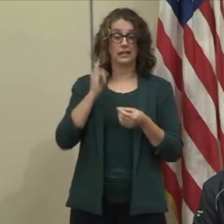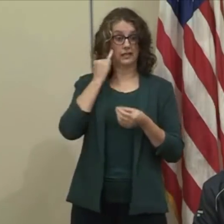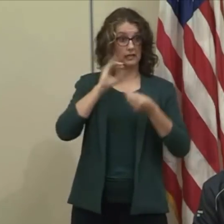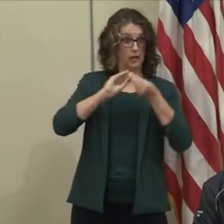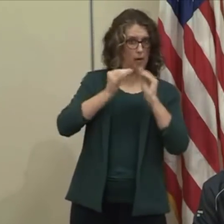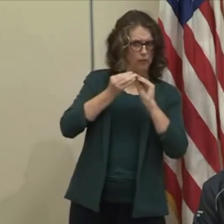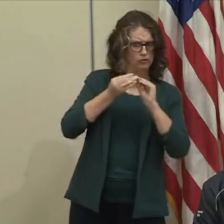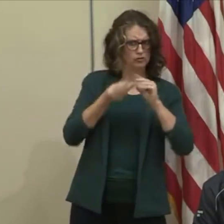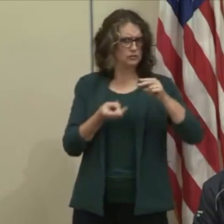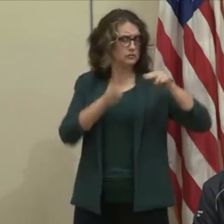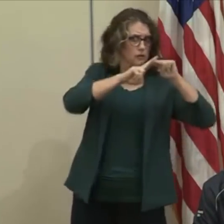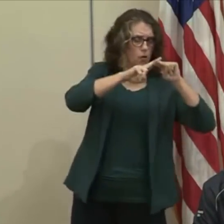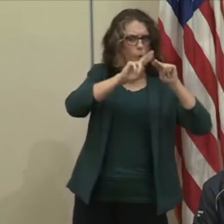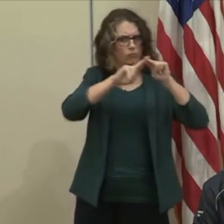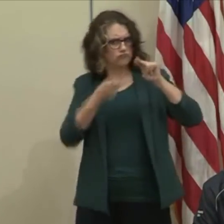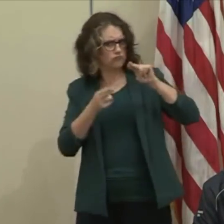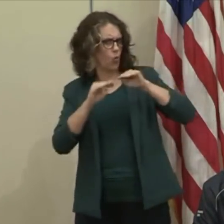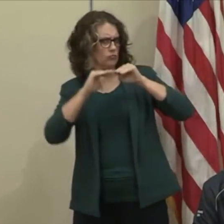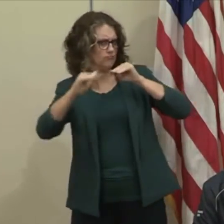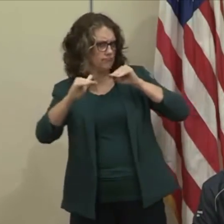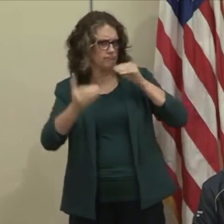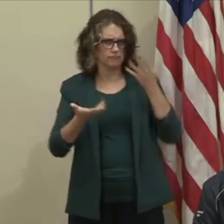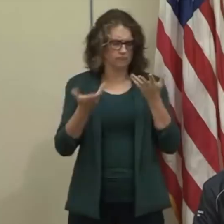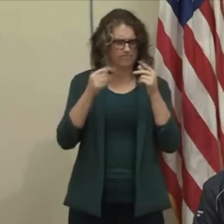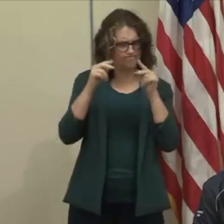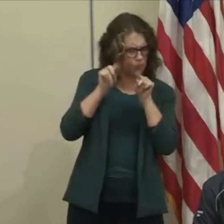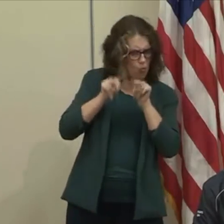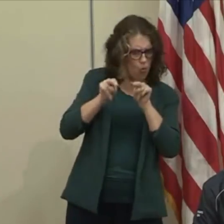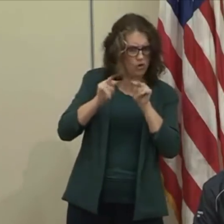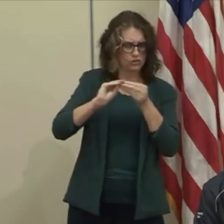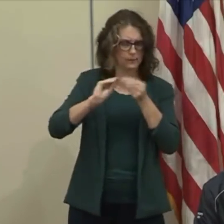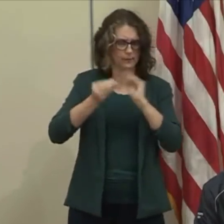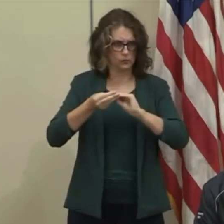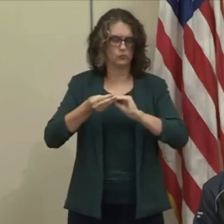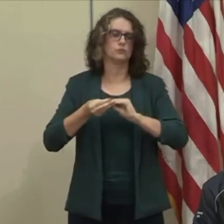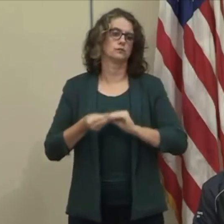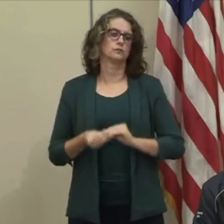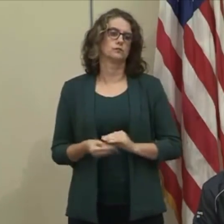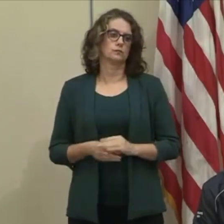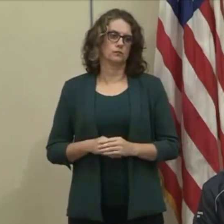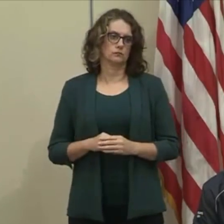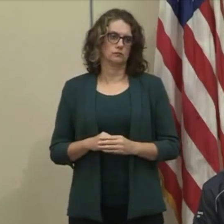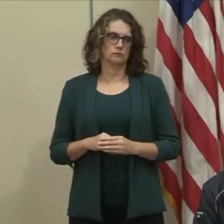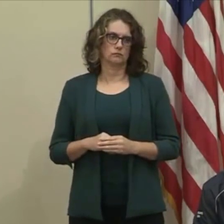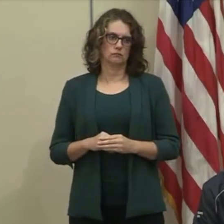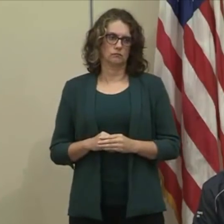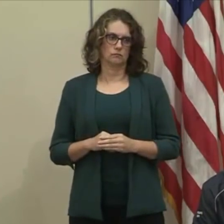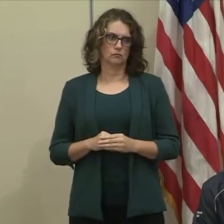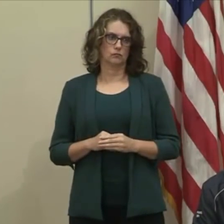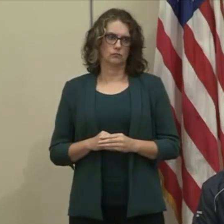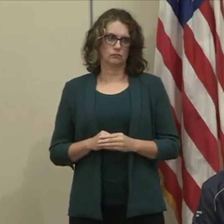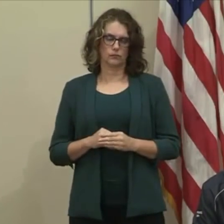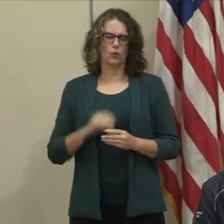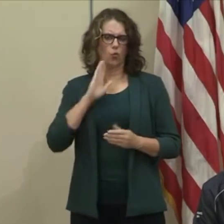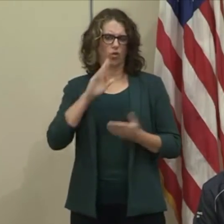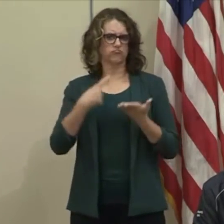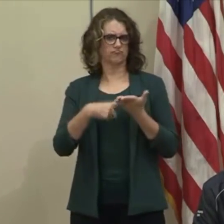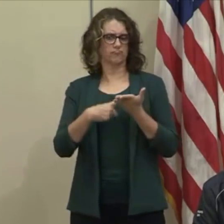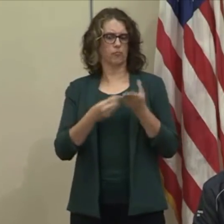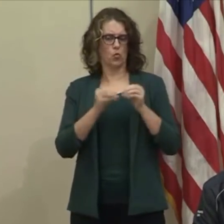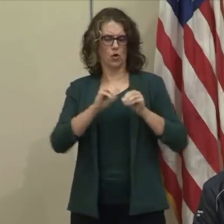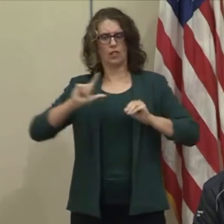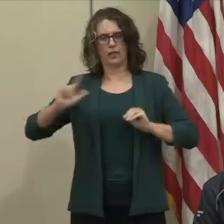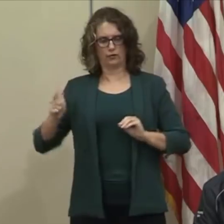available equipment that we're going to need. We'll be talking about that a little bit later on. I have